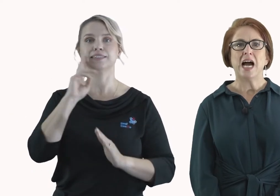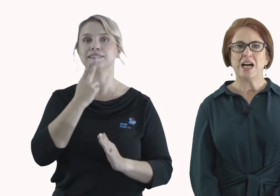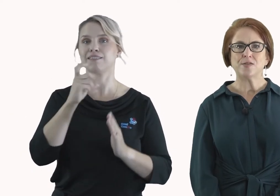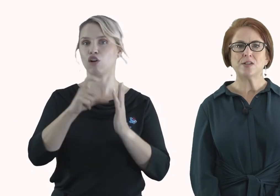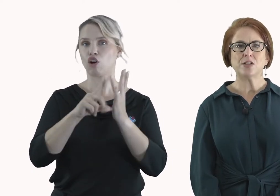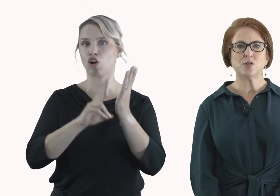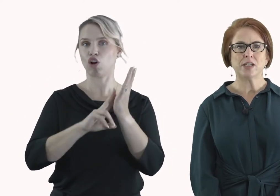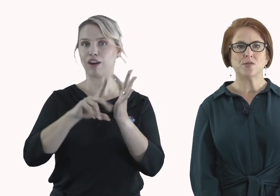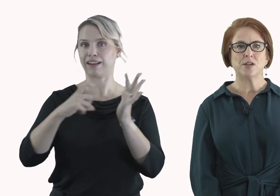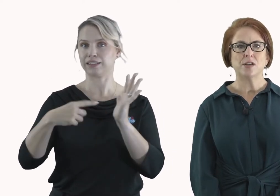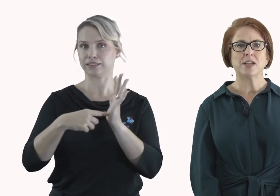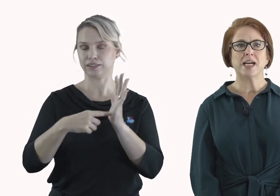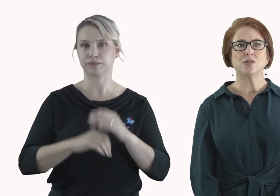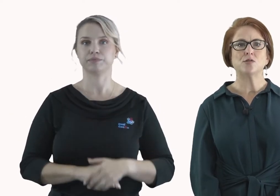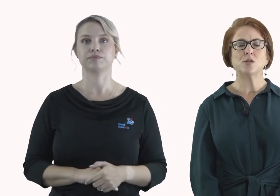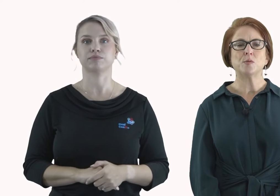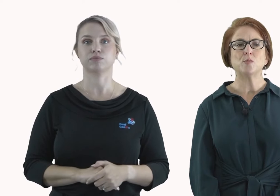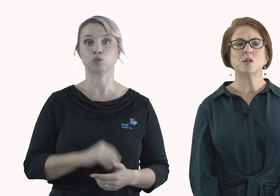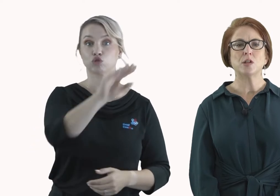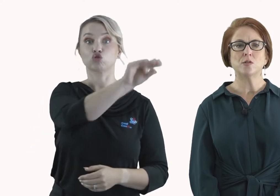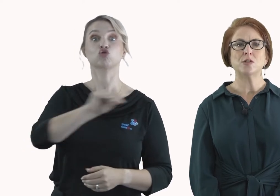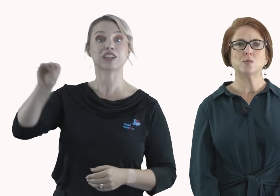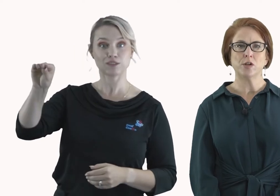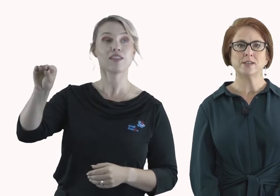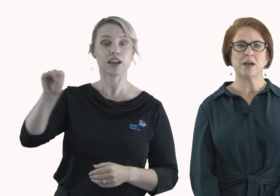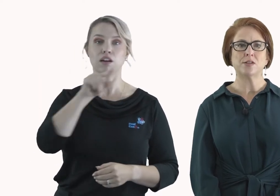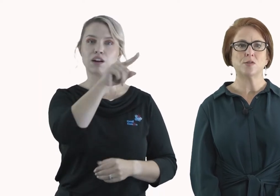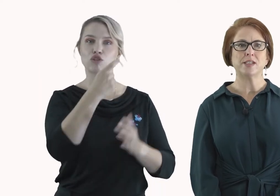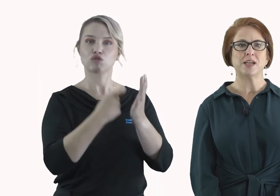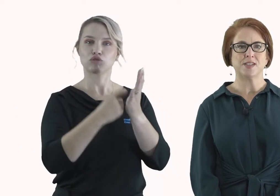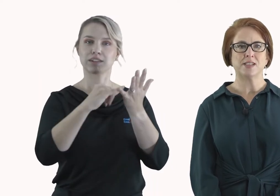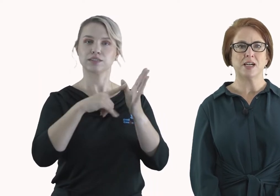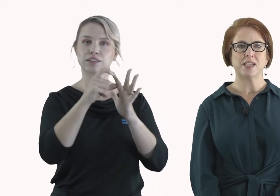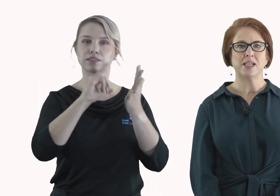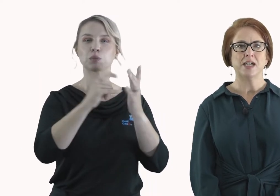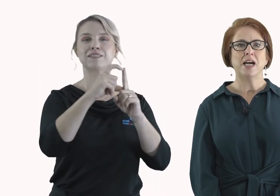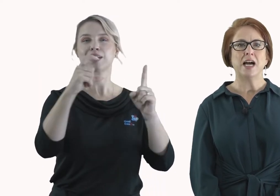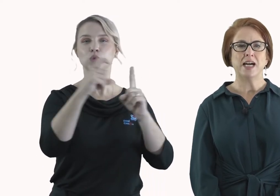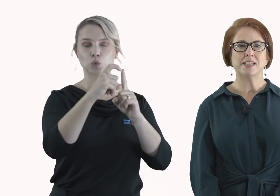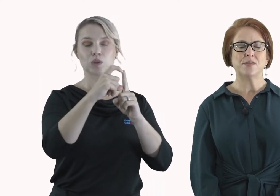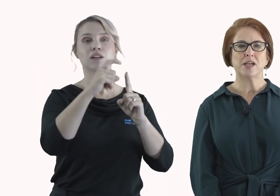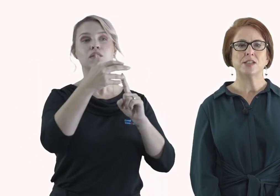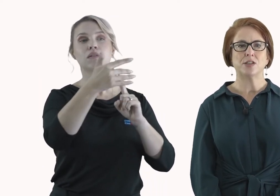After this transfer, the Can Do group will close the Royal South Australian Deaf Society and Deaf Can Do.